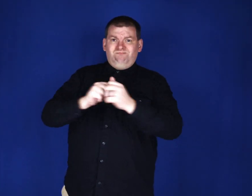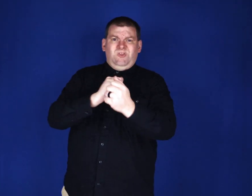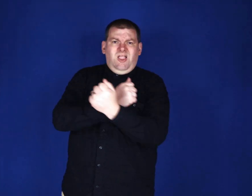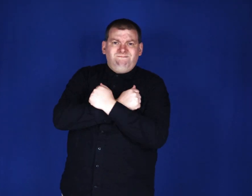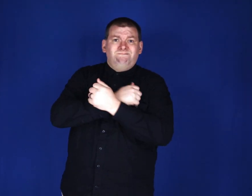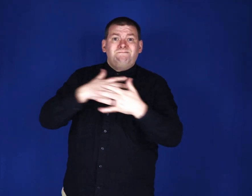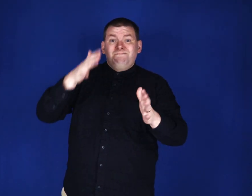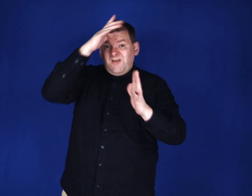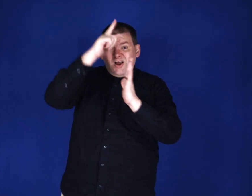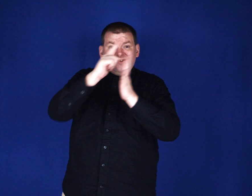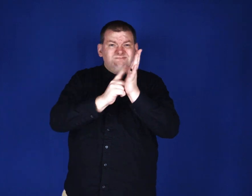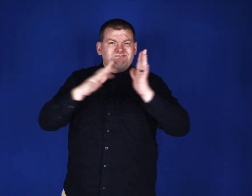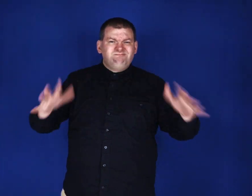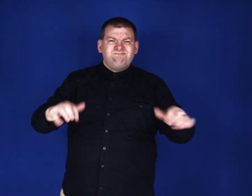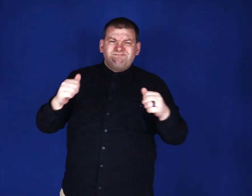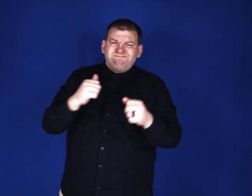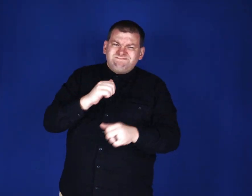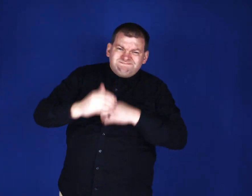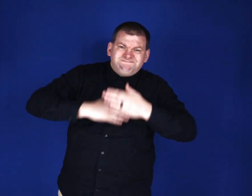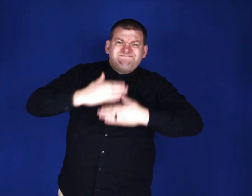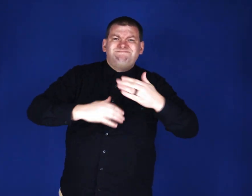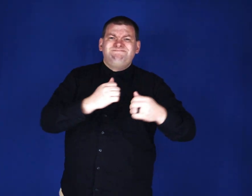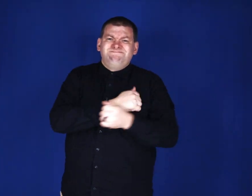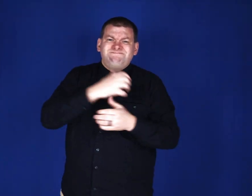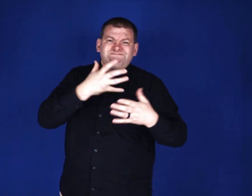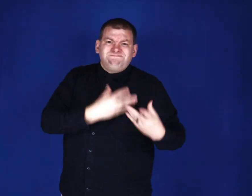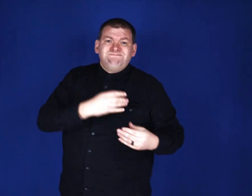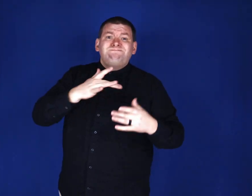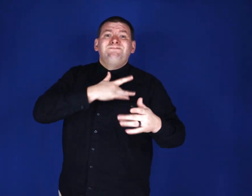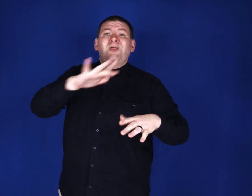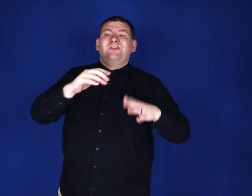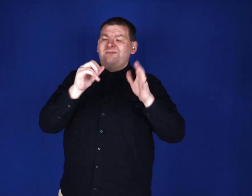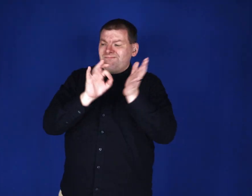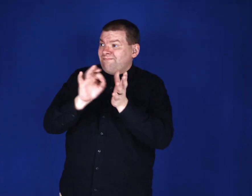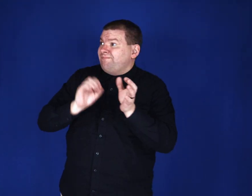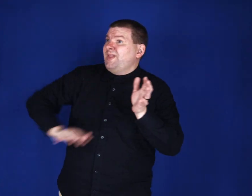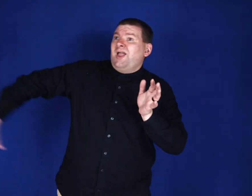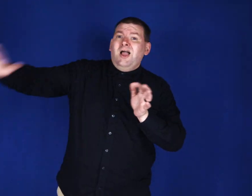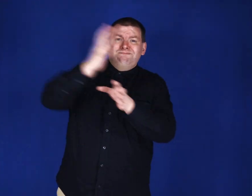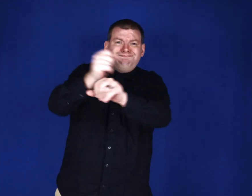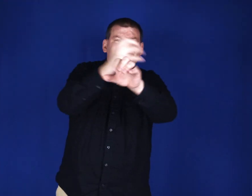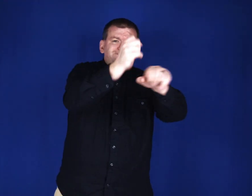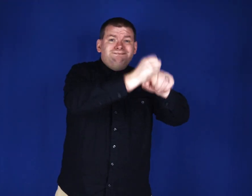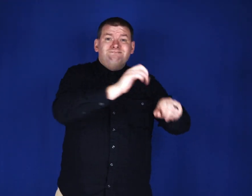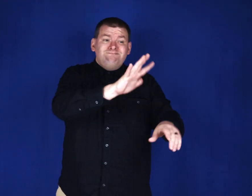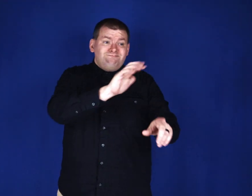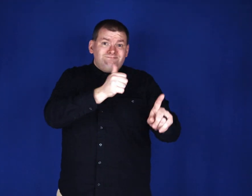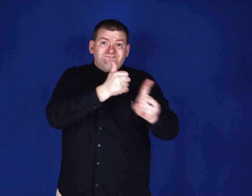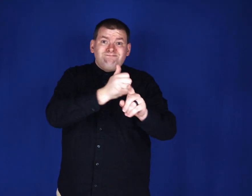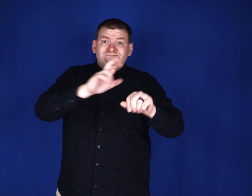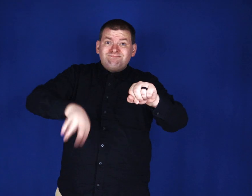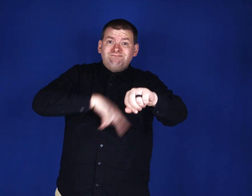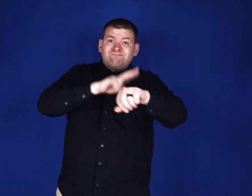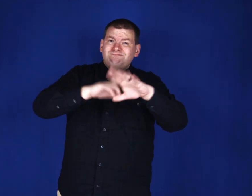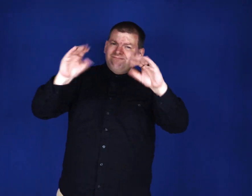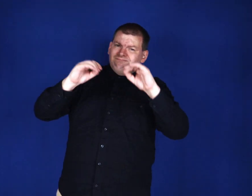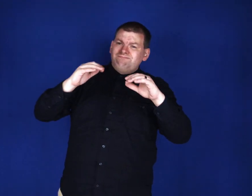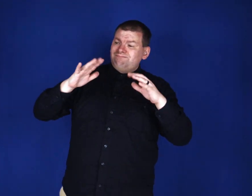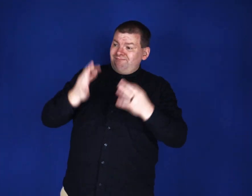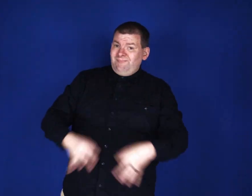my father-in-law's acts of kindness and generosity have touched countless lives. His selfless nature has taught me the value of